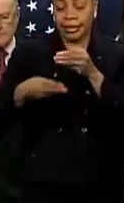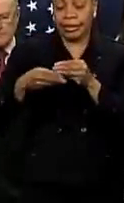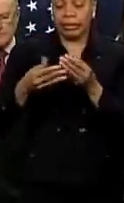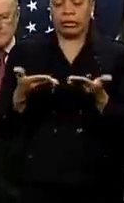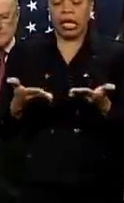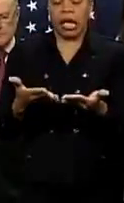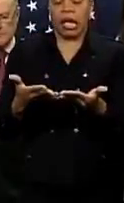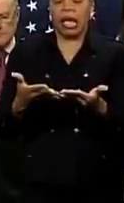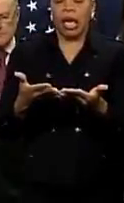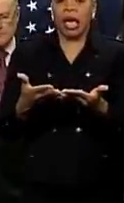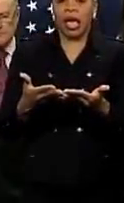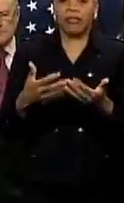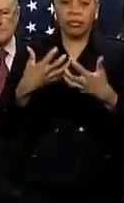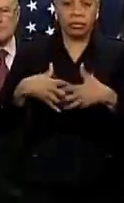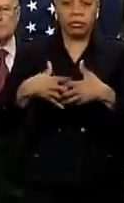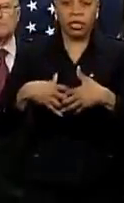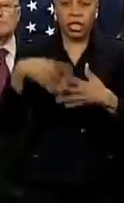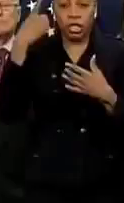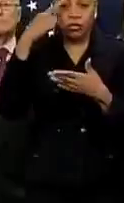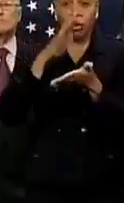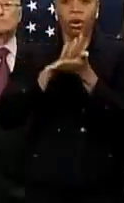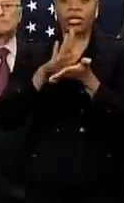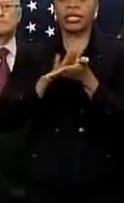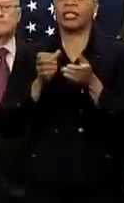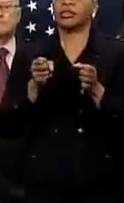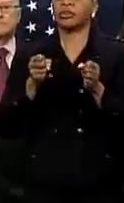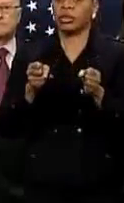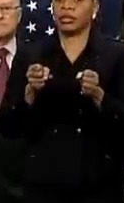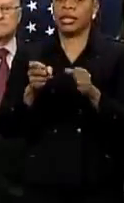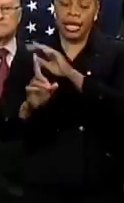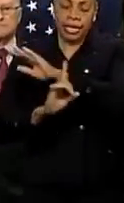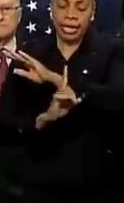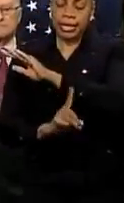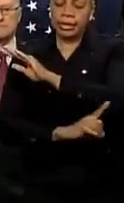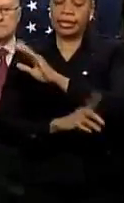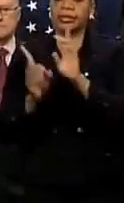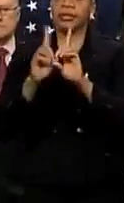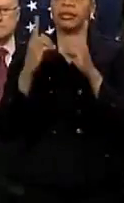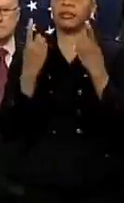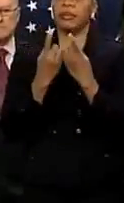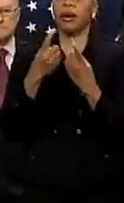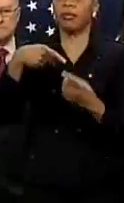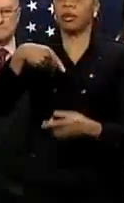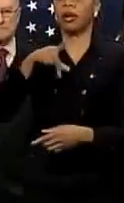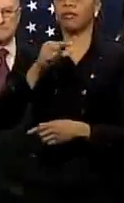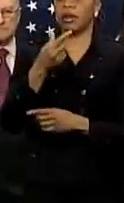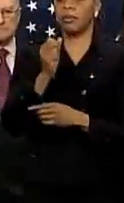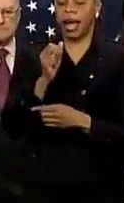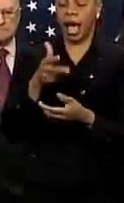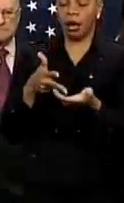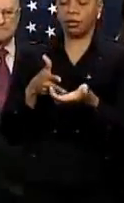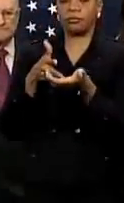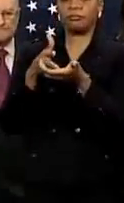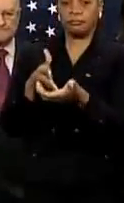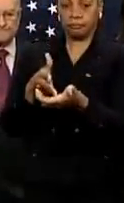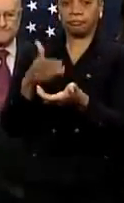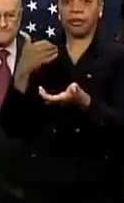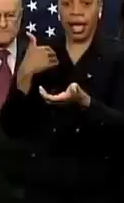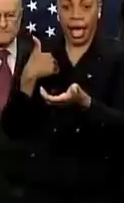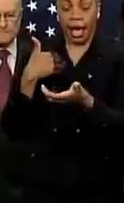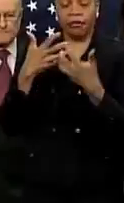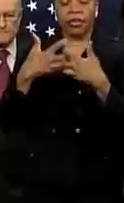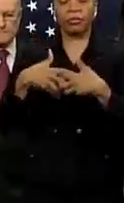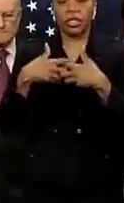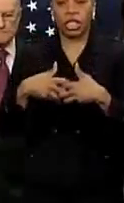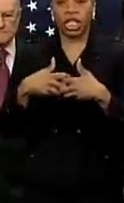residential streets. The sanitation department plows, as you know, are now GPS-equipped. And New Yorkers can track the progress of